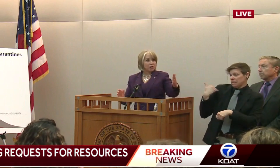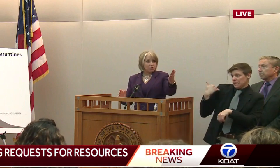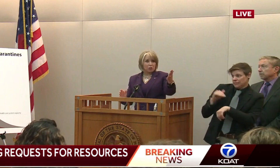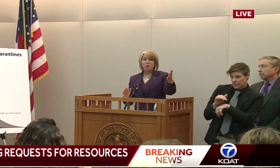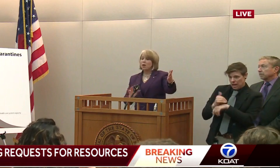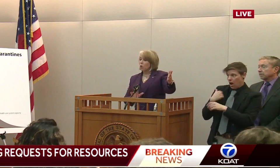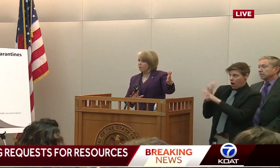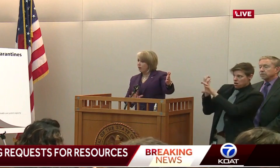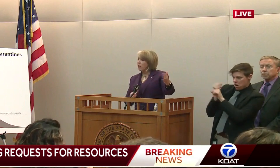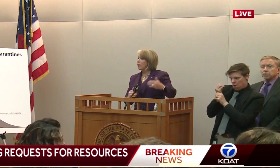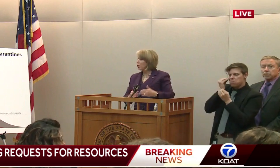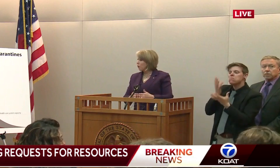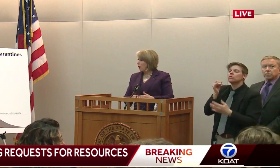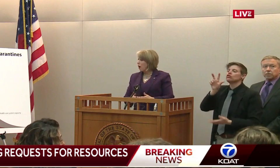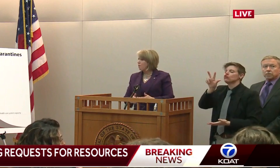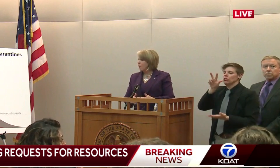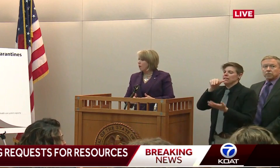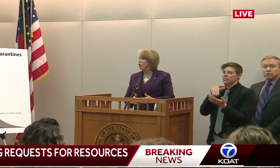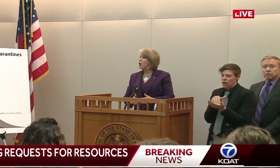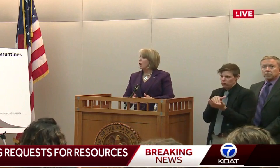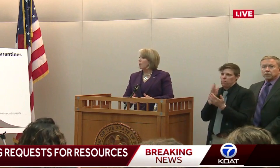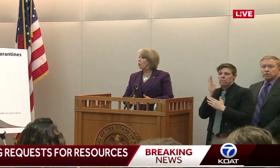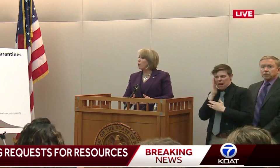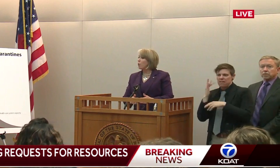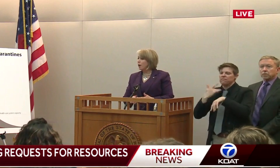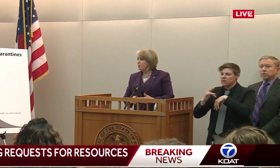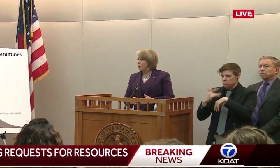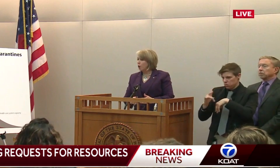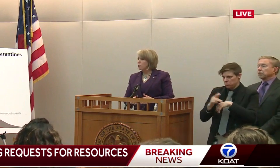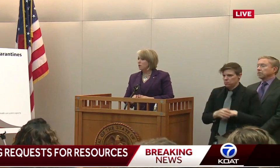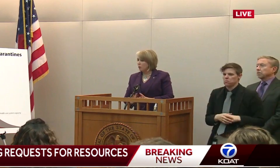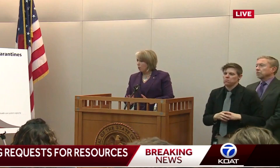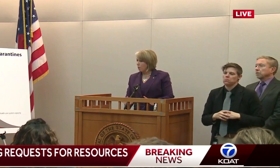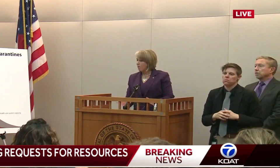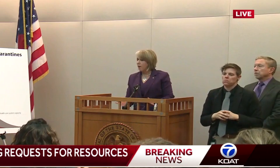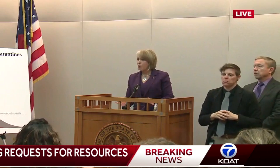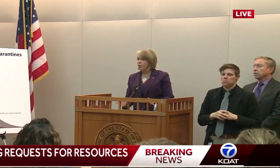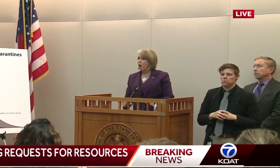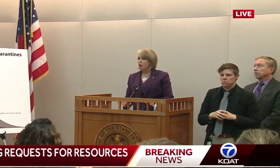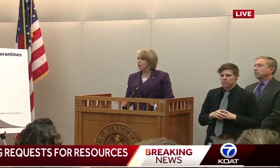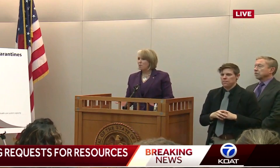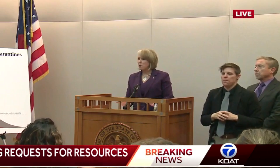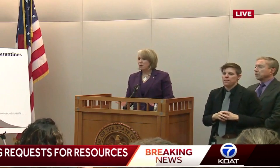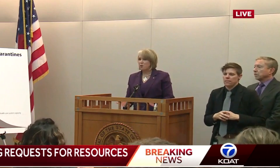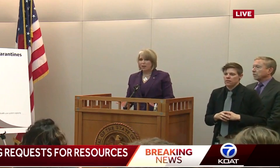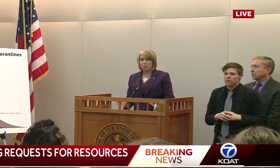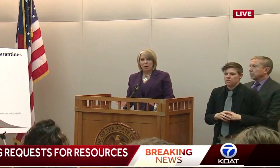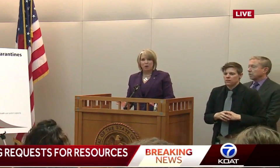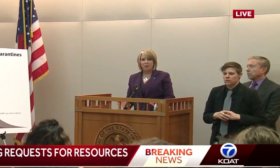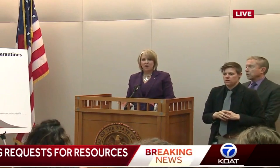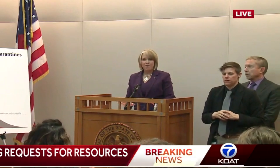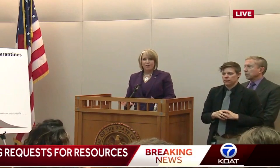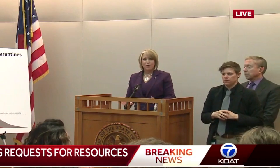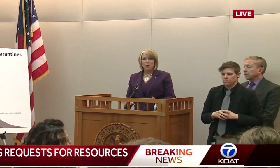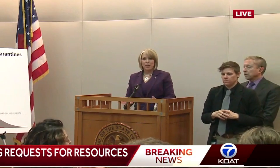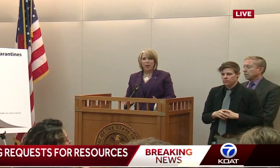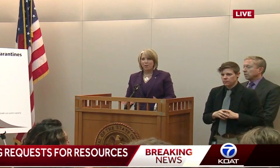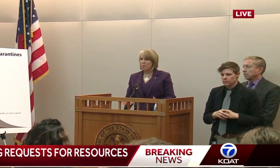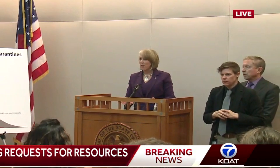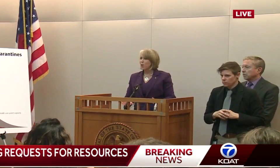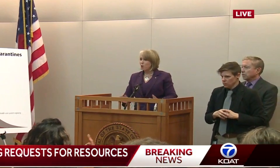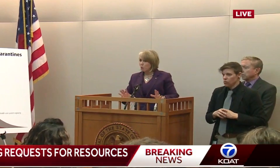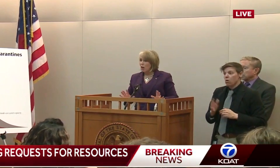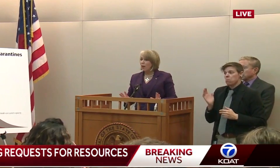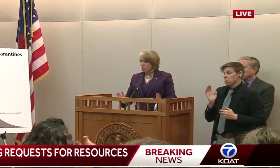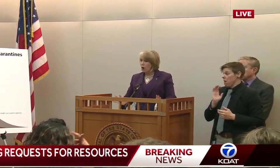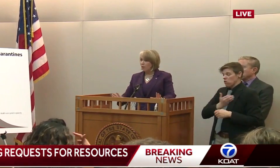hospital association. Quite frankly, it could have come from the appropriate bureaus at the Department of Health. Our job is to be transparent. There's no one